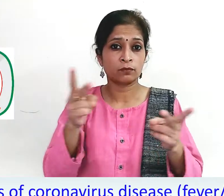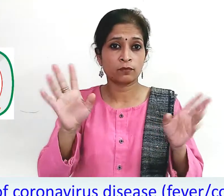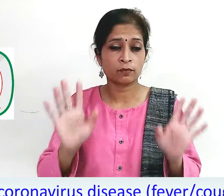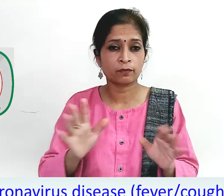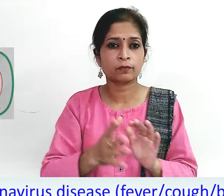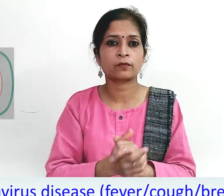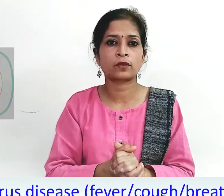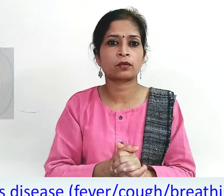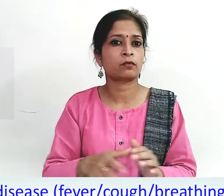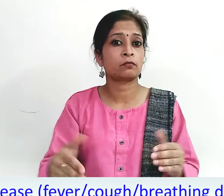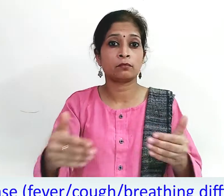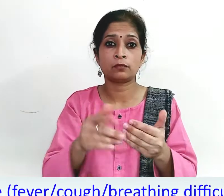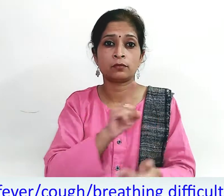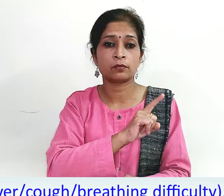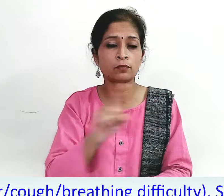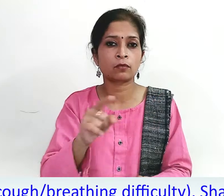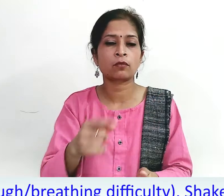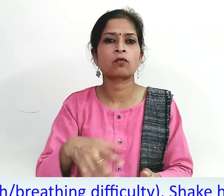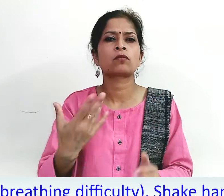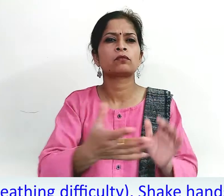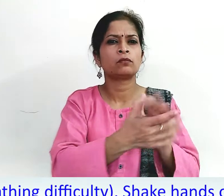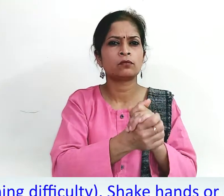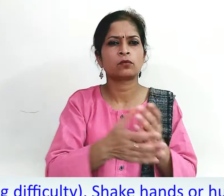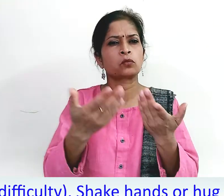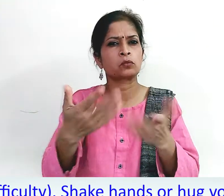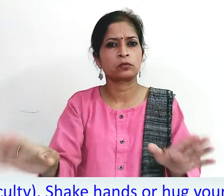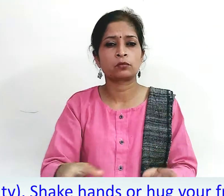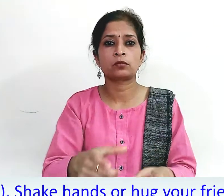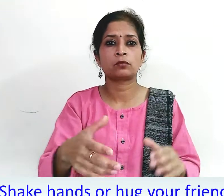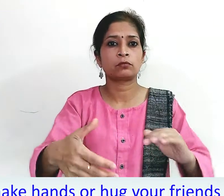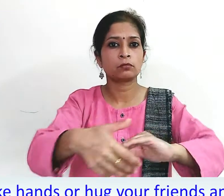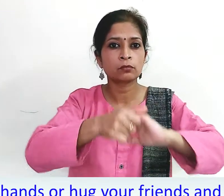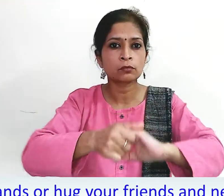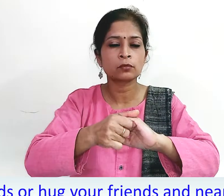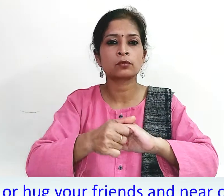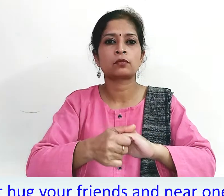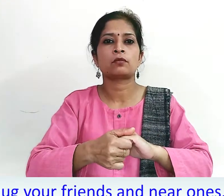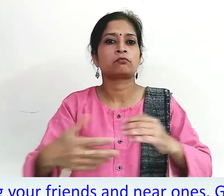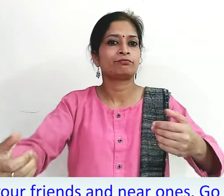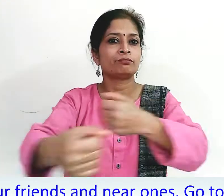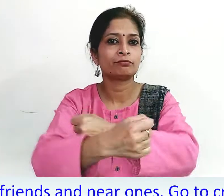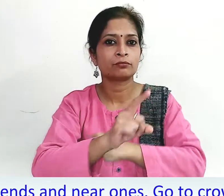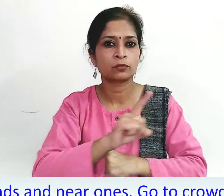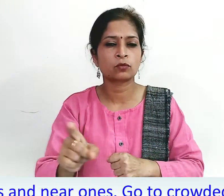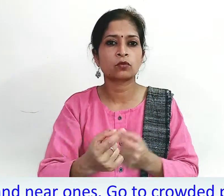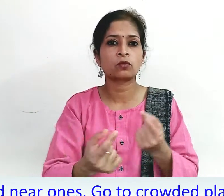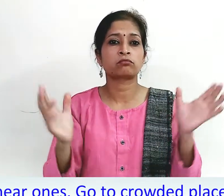difficulty. Shake hands or hug your friends and near ones. Go to crowded places like parks,